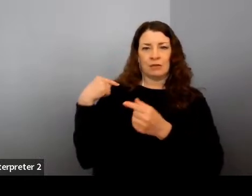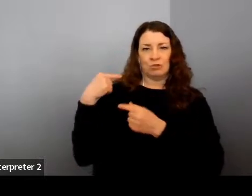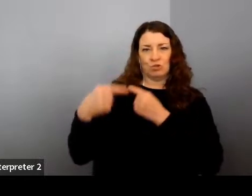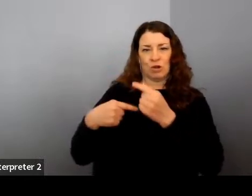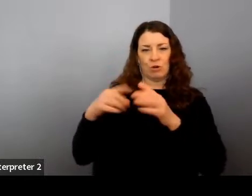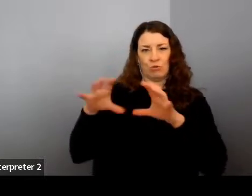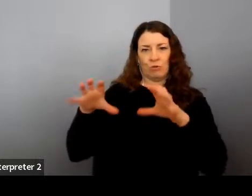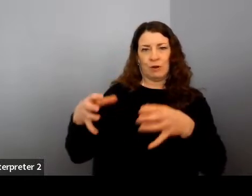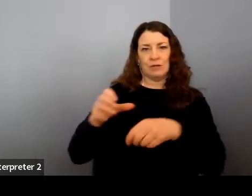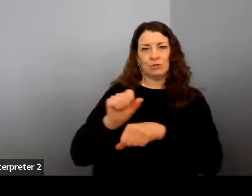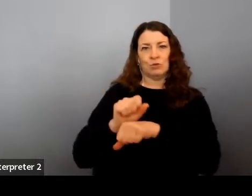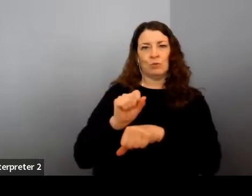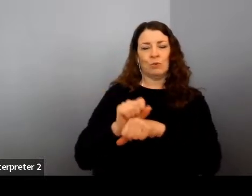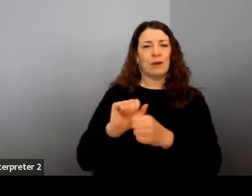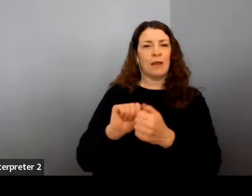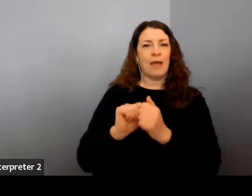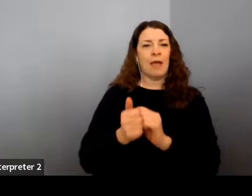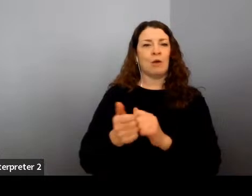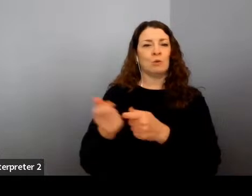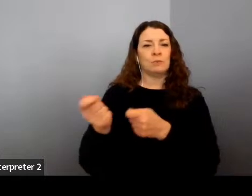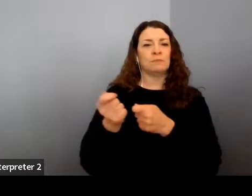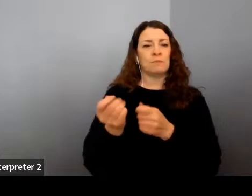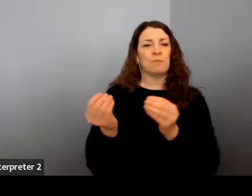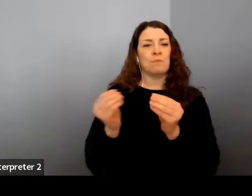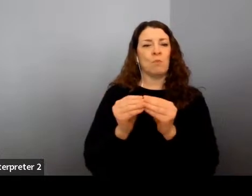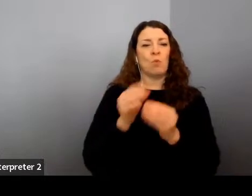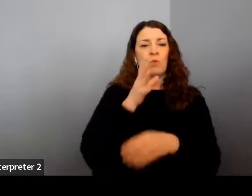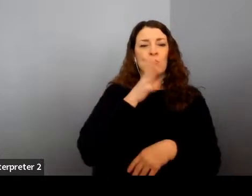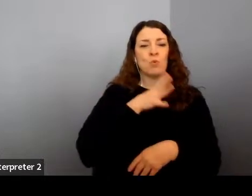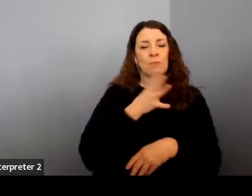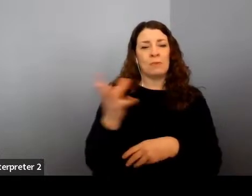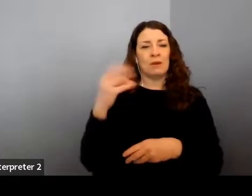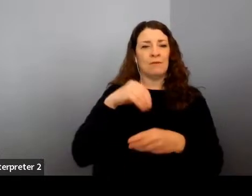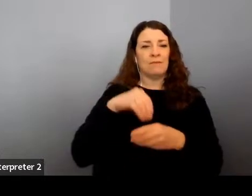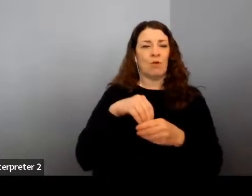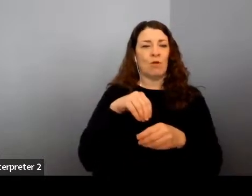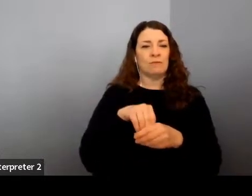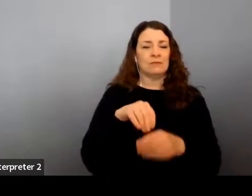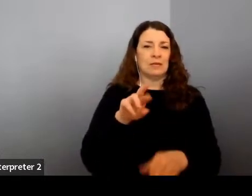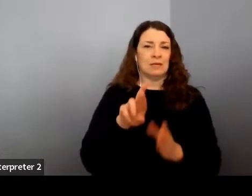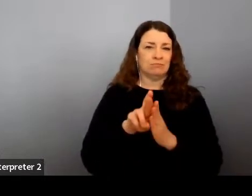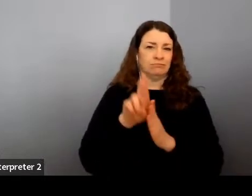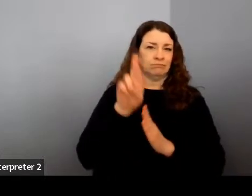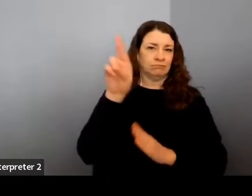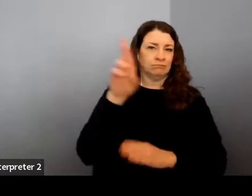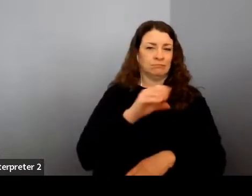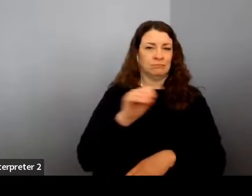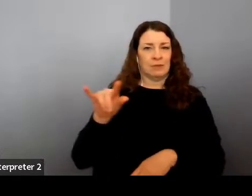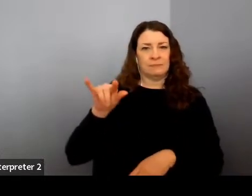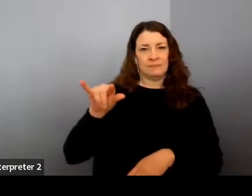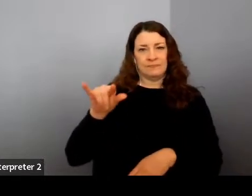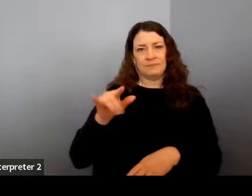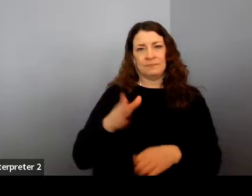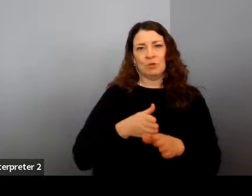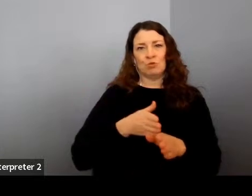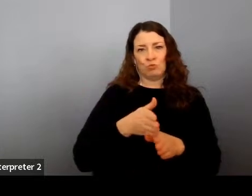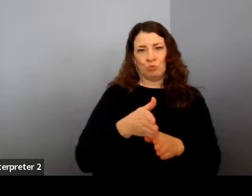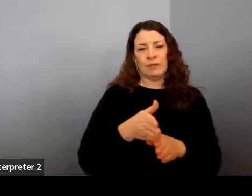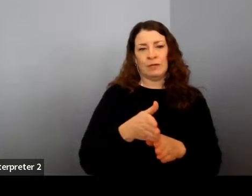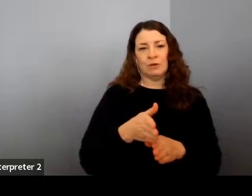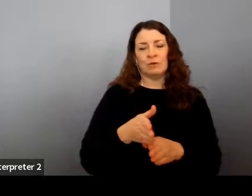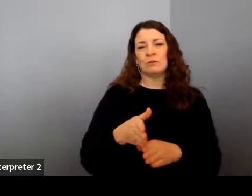can we get more women and girls involved in aerospace careers? Yeah, it's a great question. an important one. Look, I think